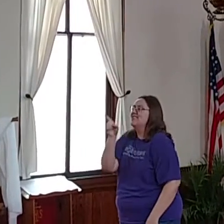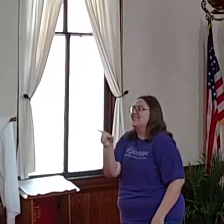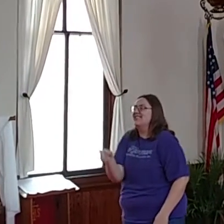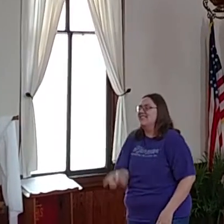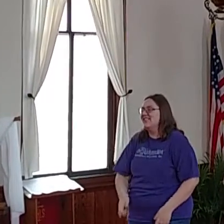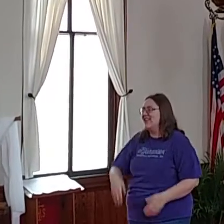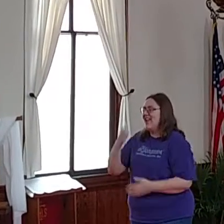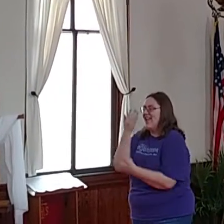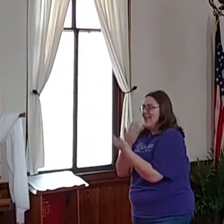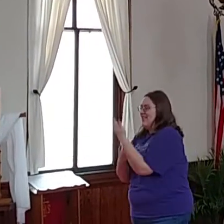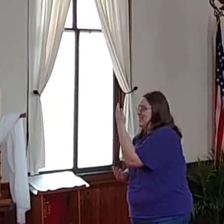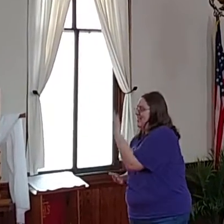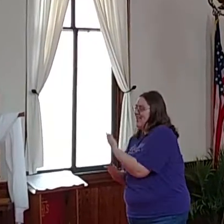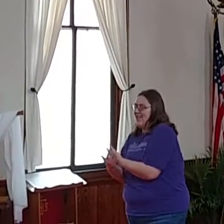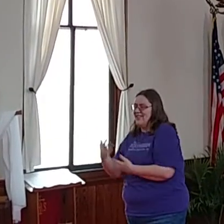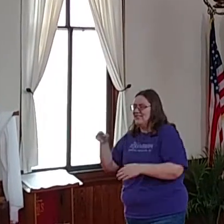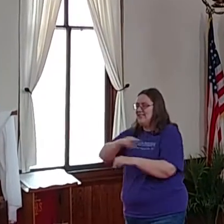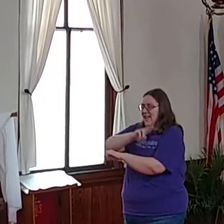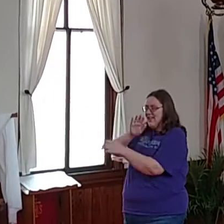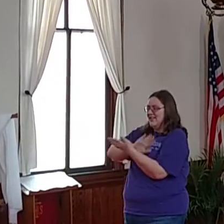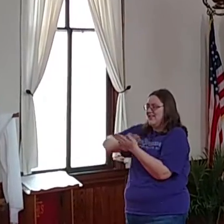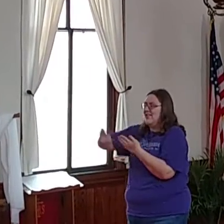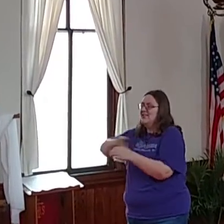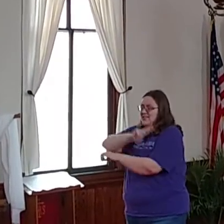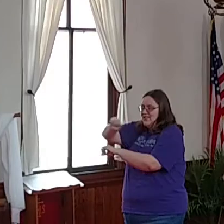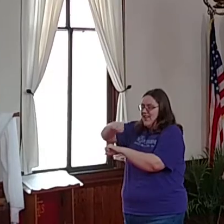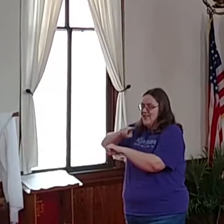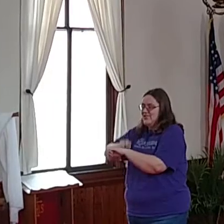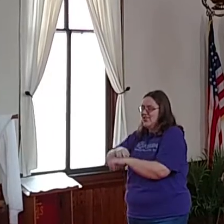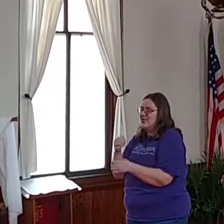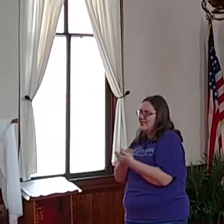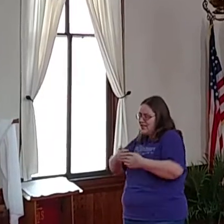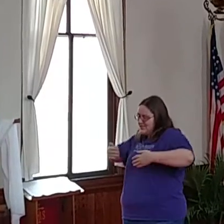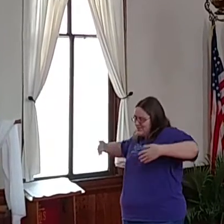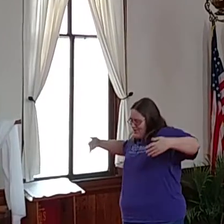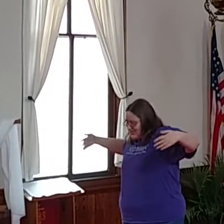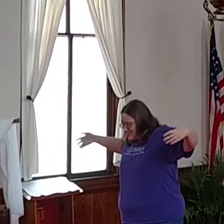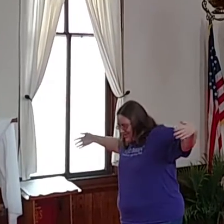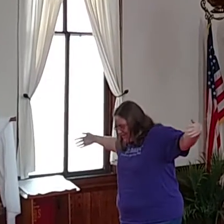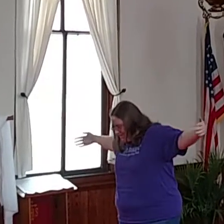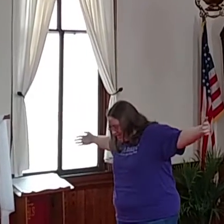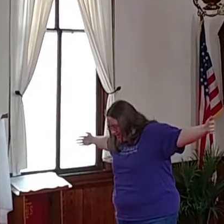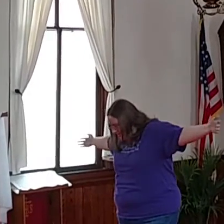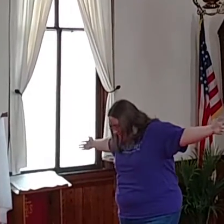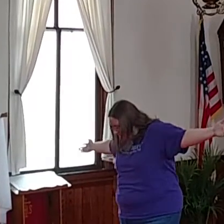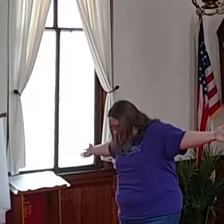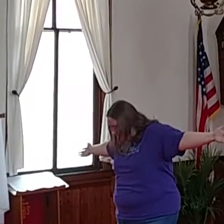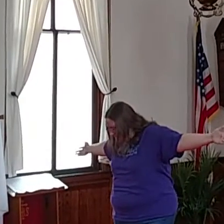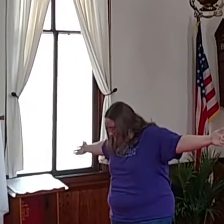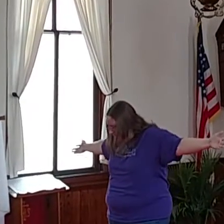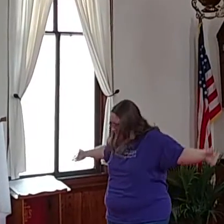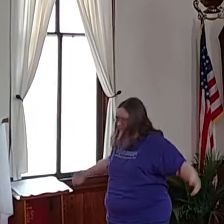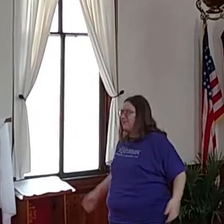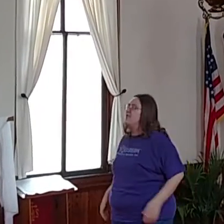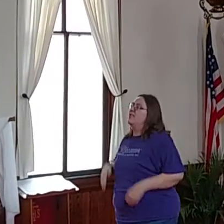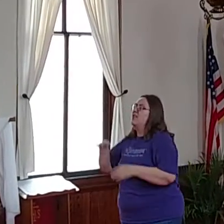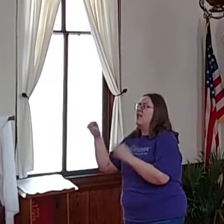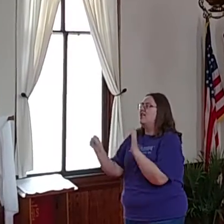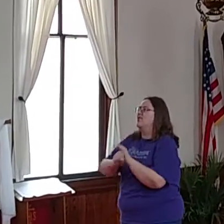feet. Hands that he ovation stretched down on a tree, and